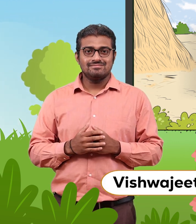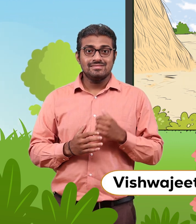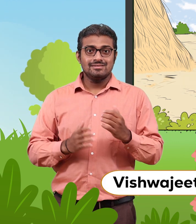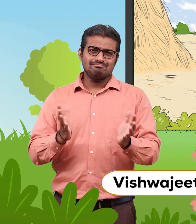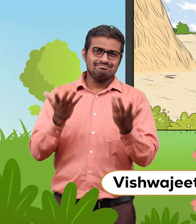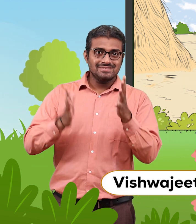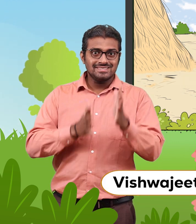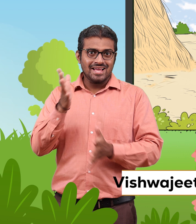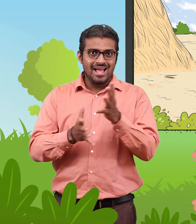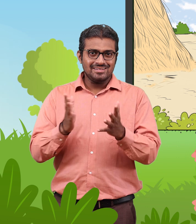Let us sing.